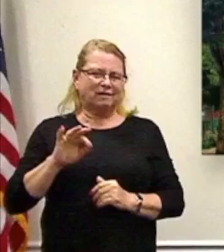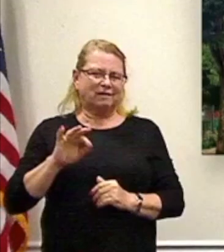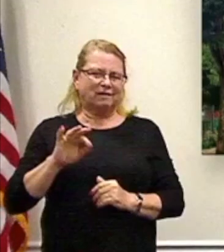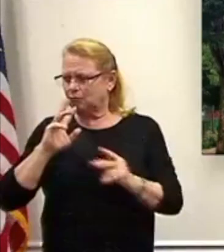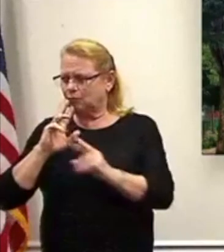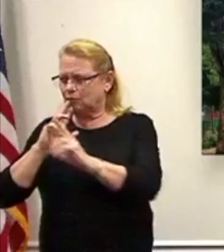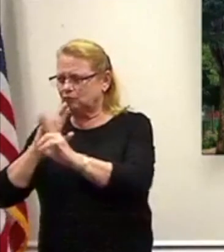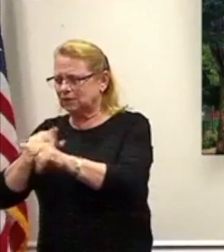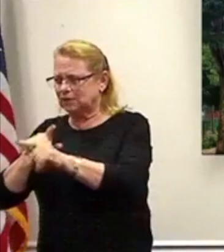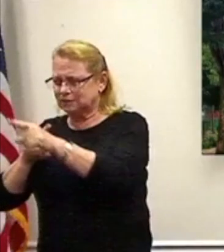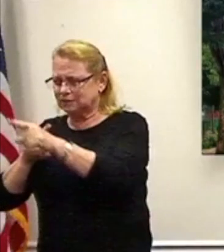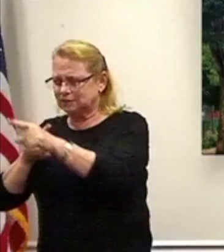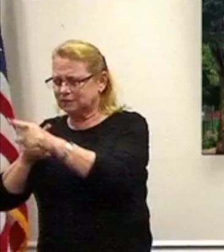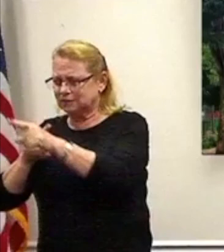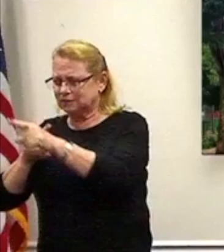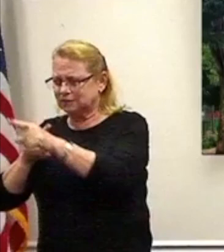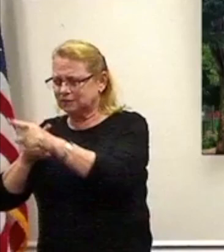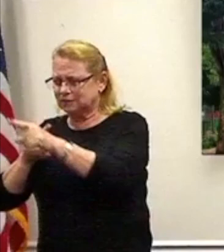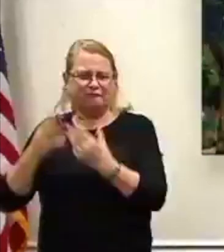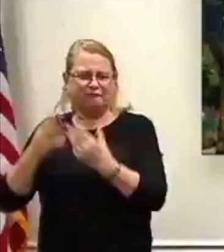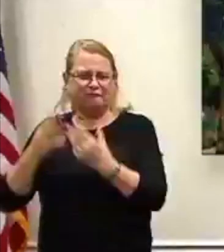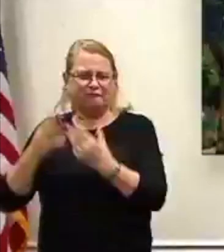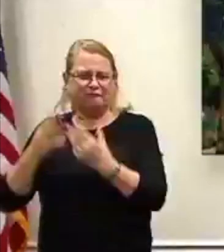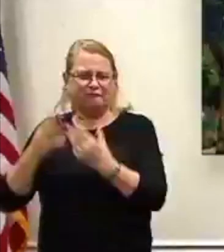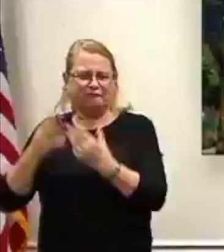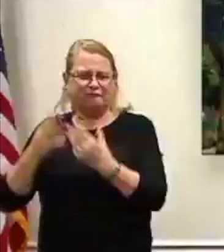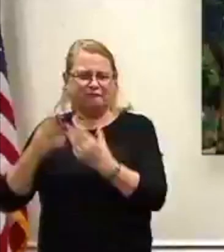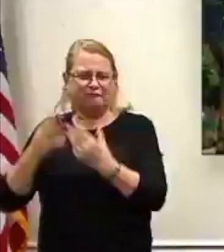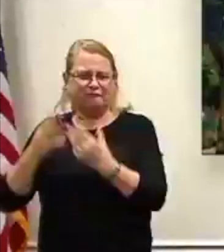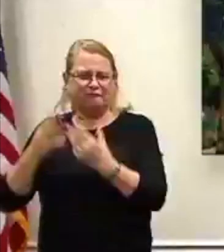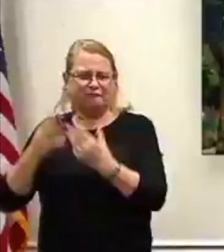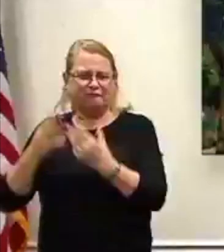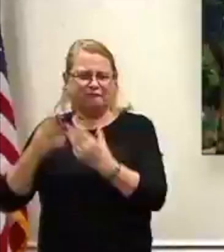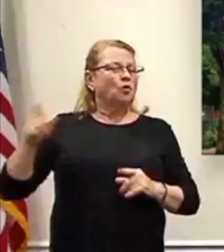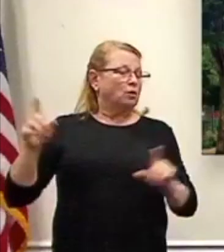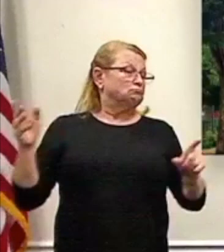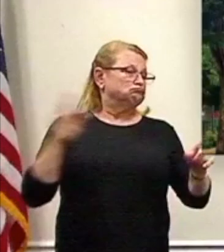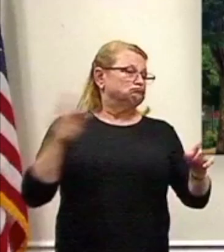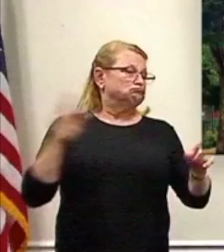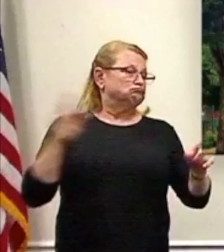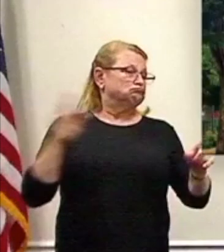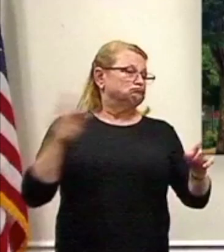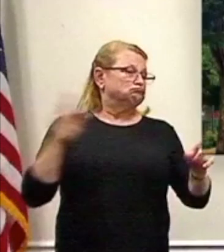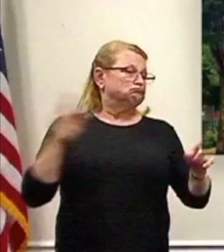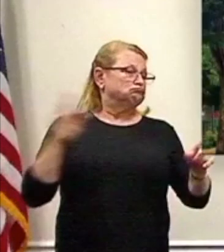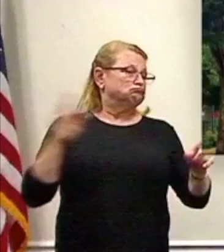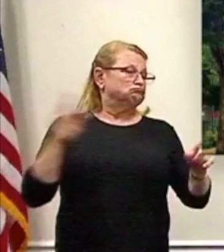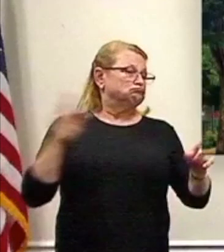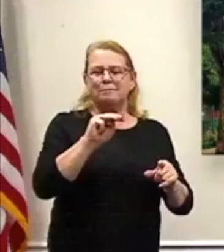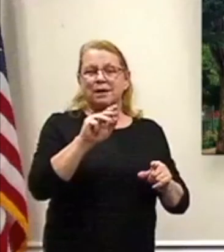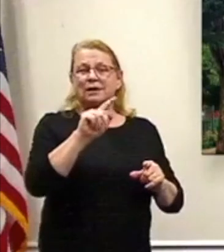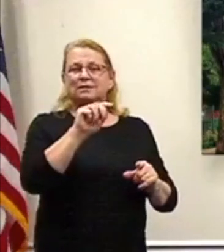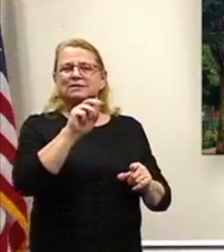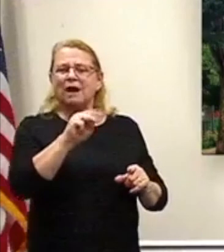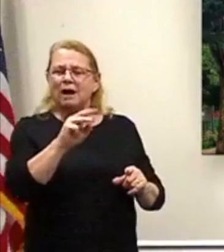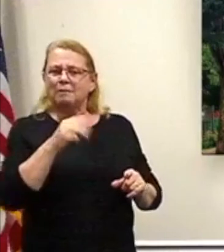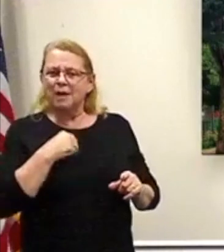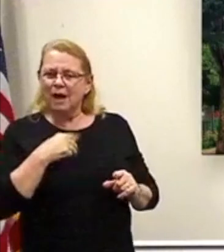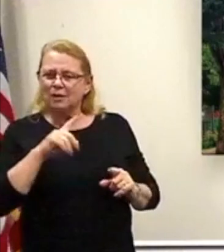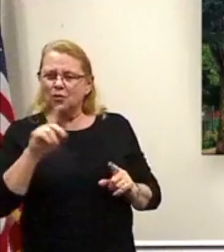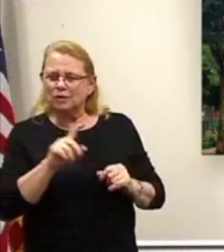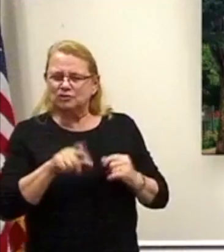regarding firehouses, but before we do that, Tom had a question about news regarding the election